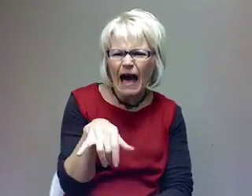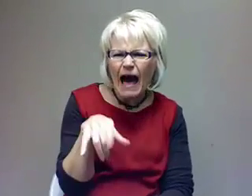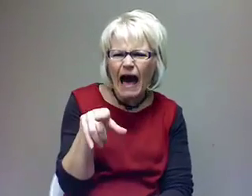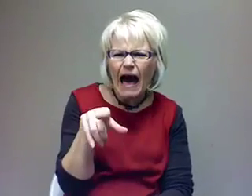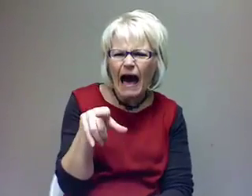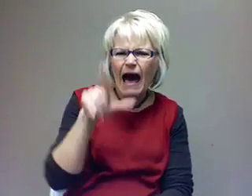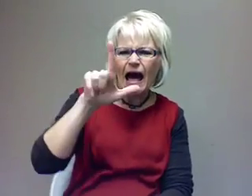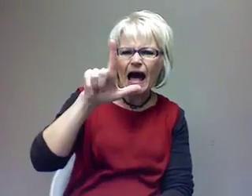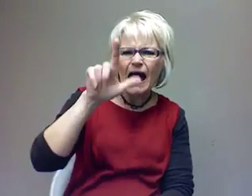I just can't believe it.